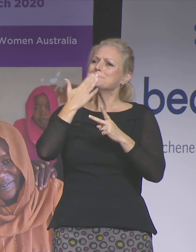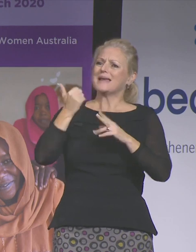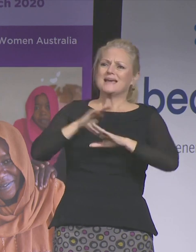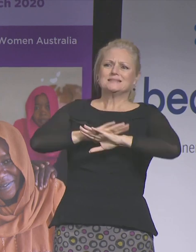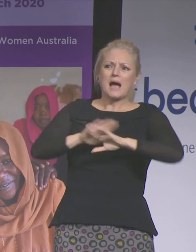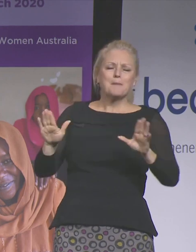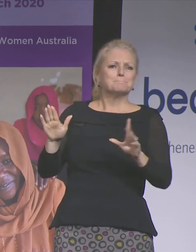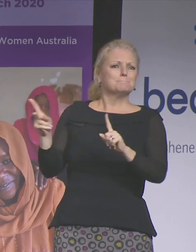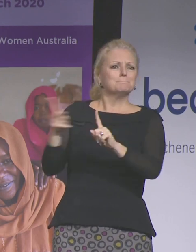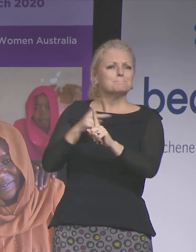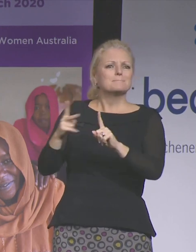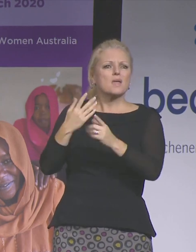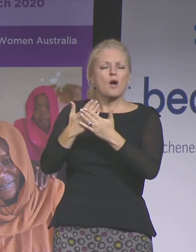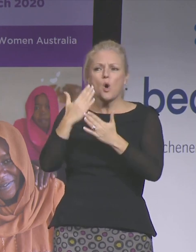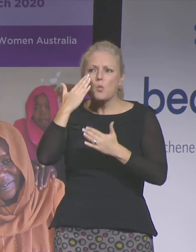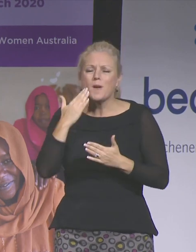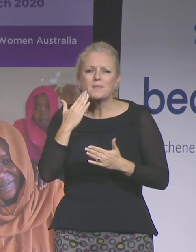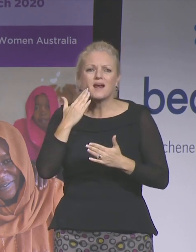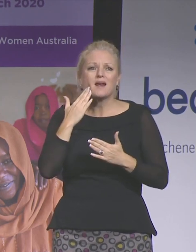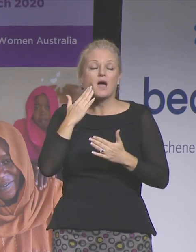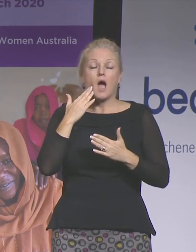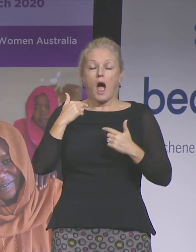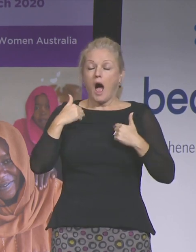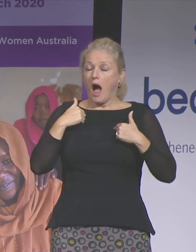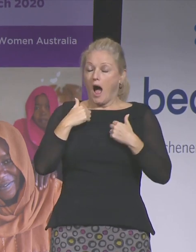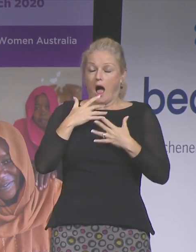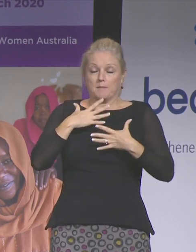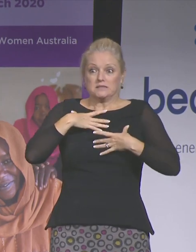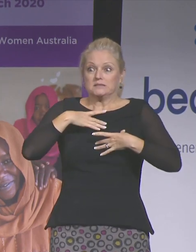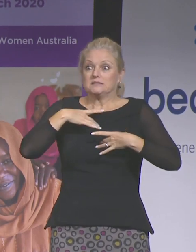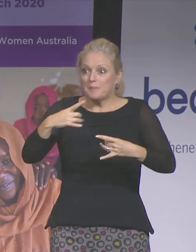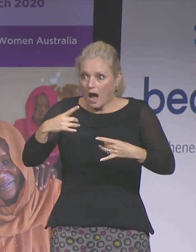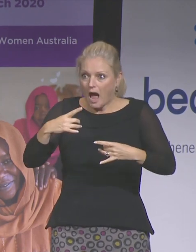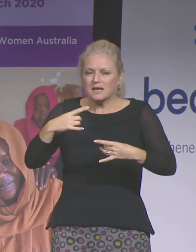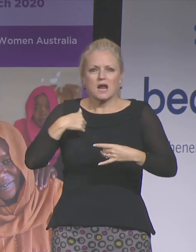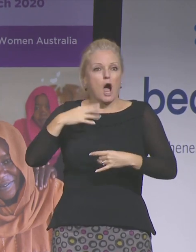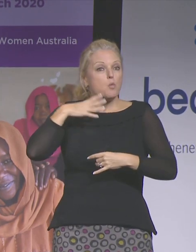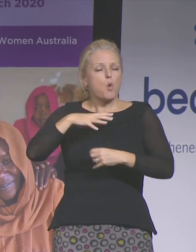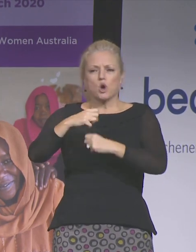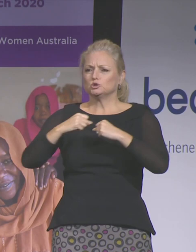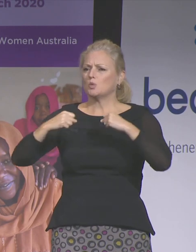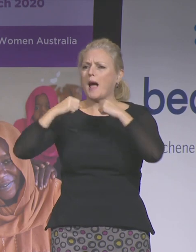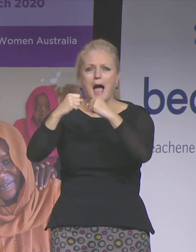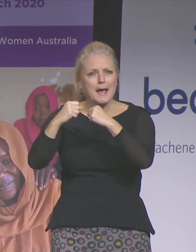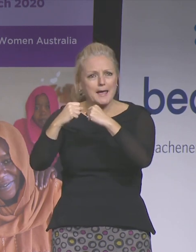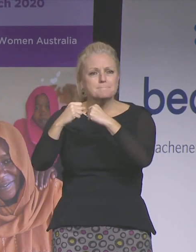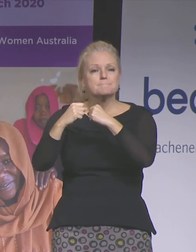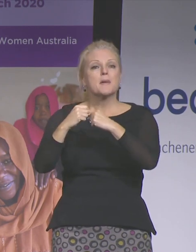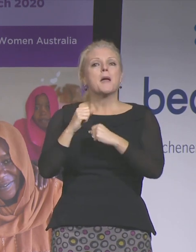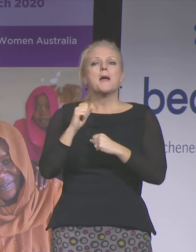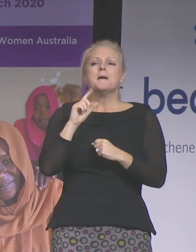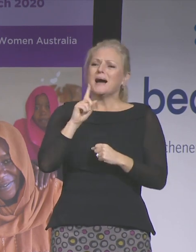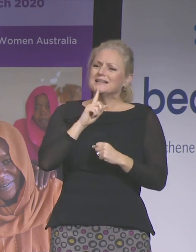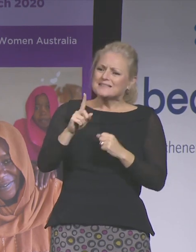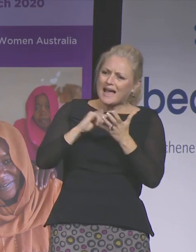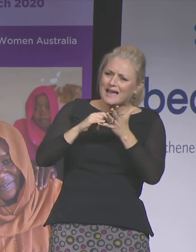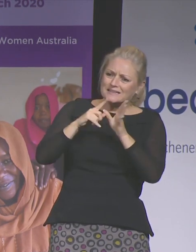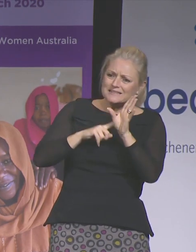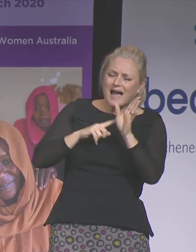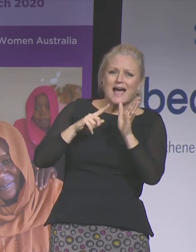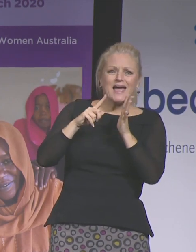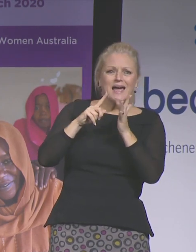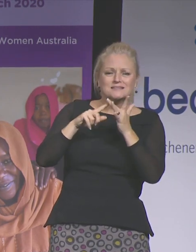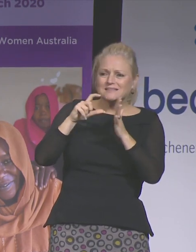jumping across the table and hugging him. And instead I say, Syed, how did the universe deliver you to us?